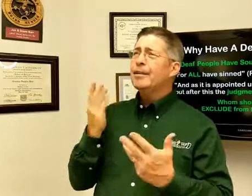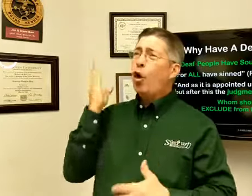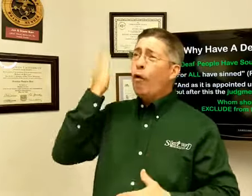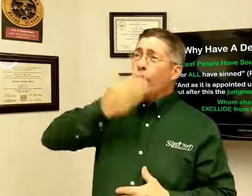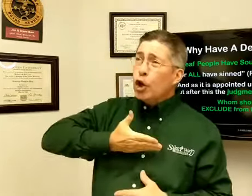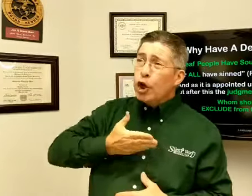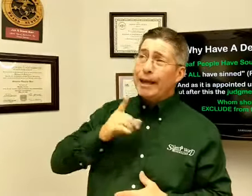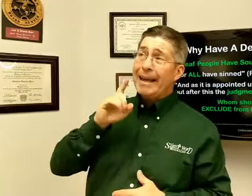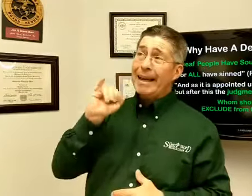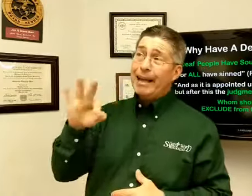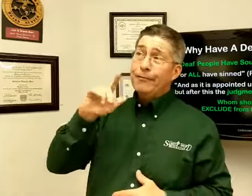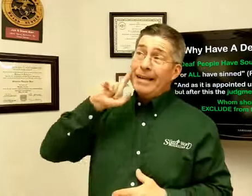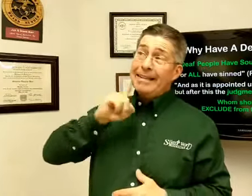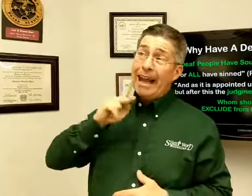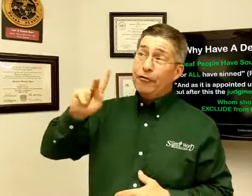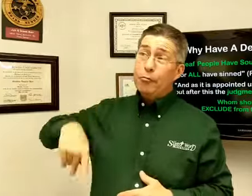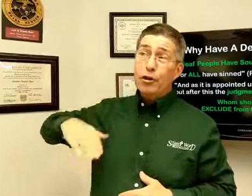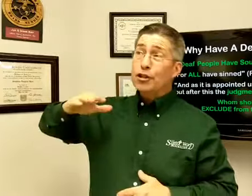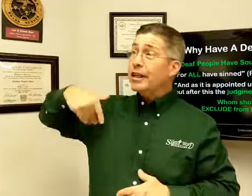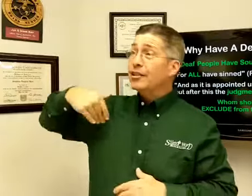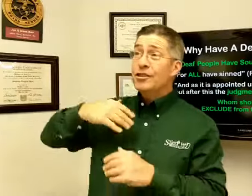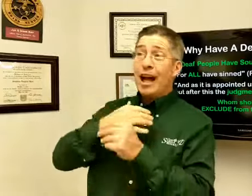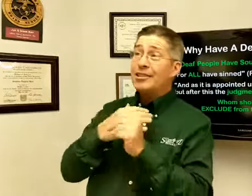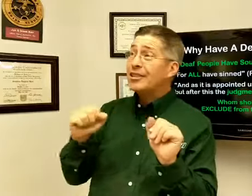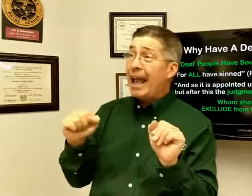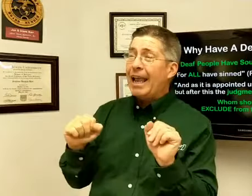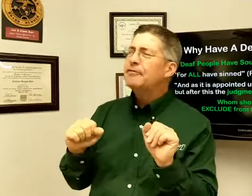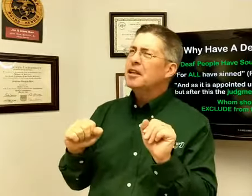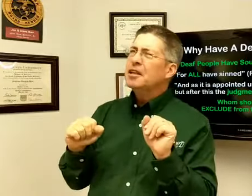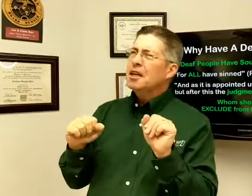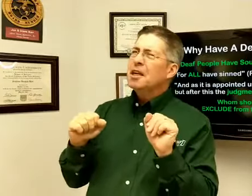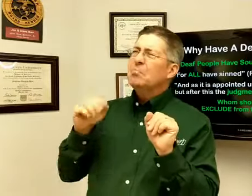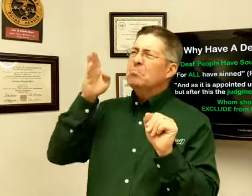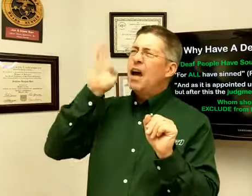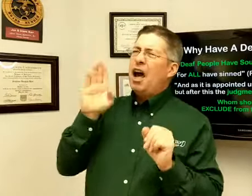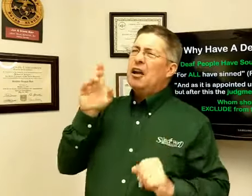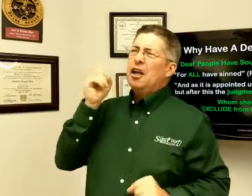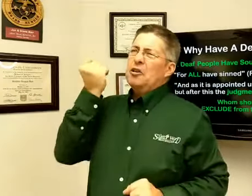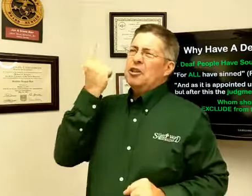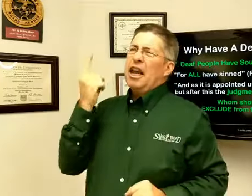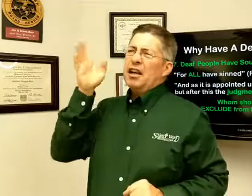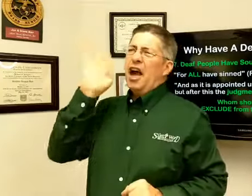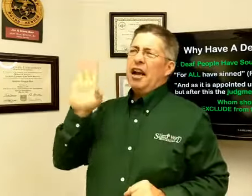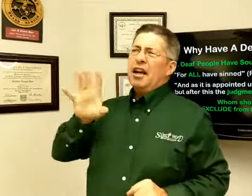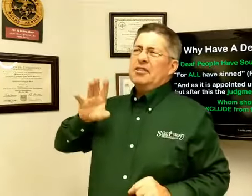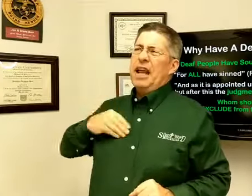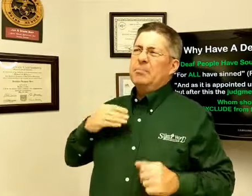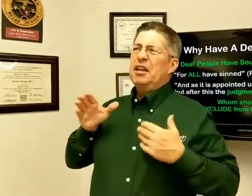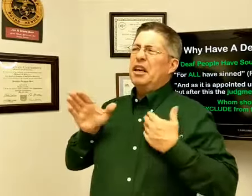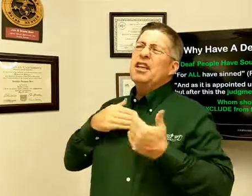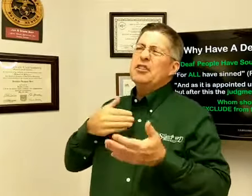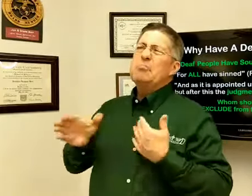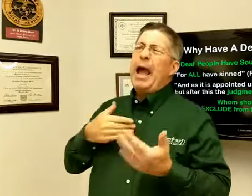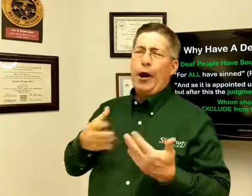overlook if a deaf person is not saved? God will understand. God will accept it. It doesn't matter.